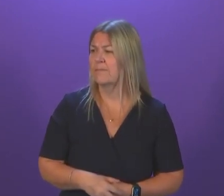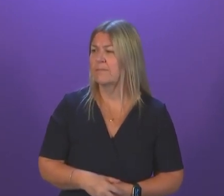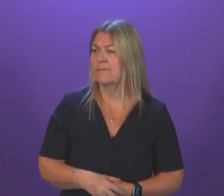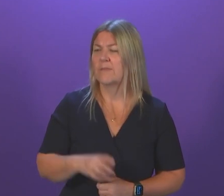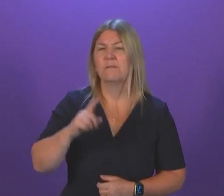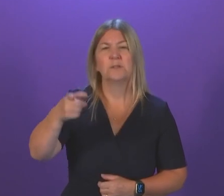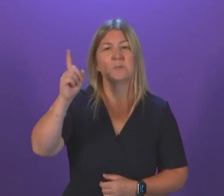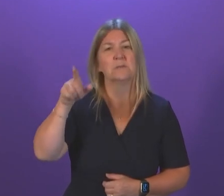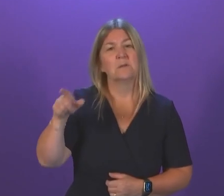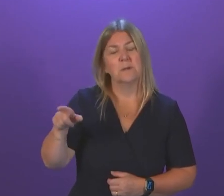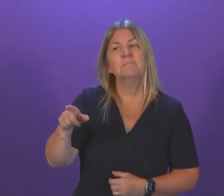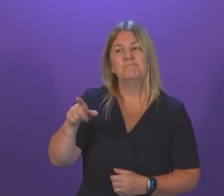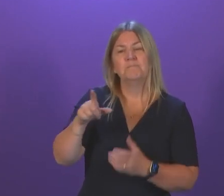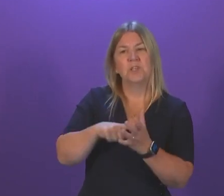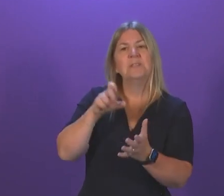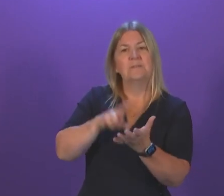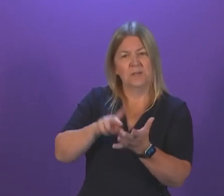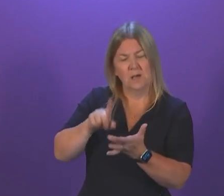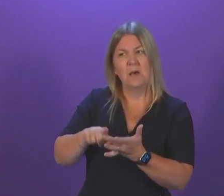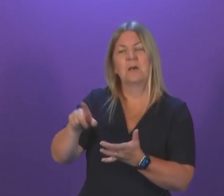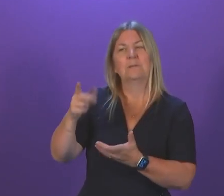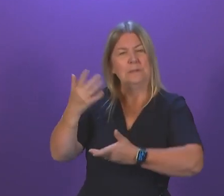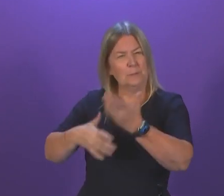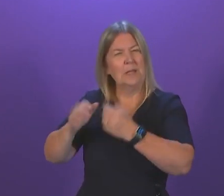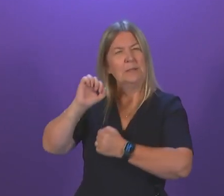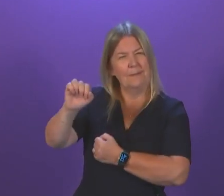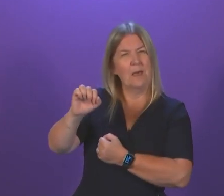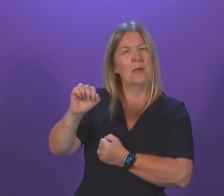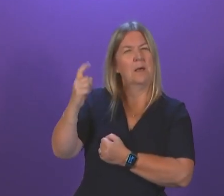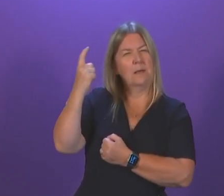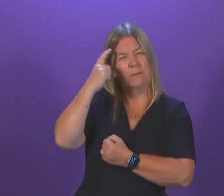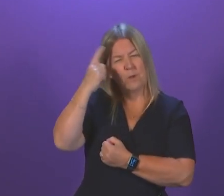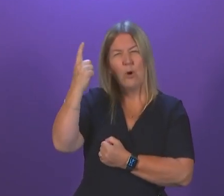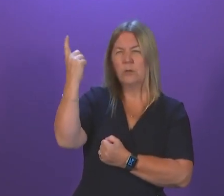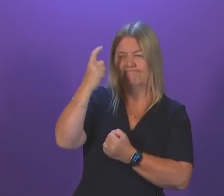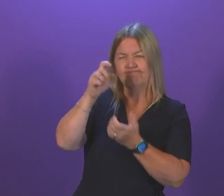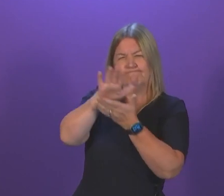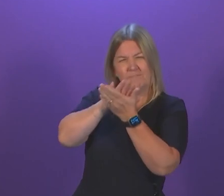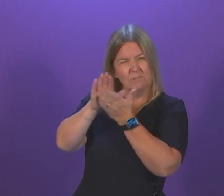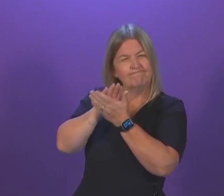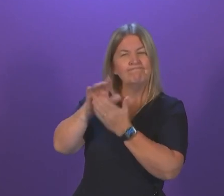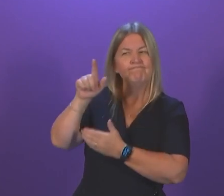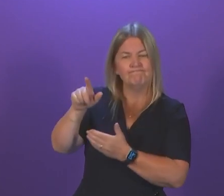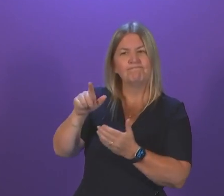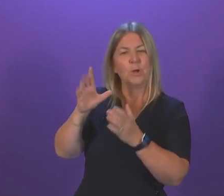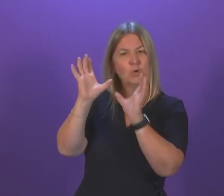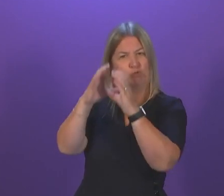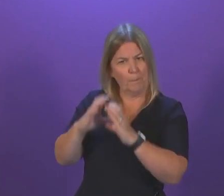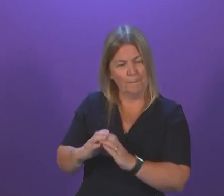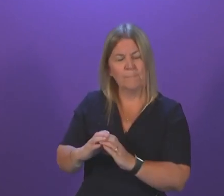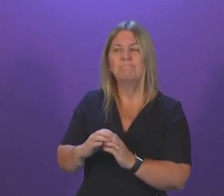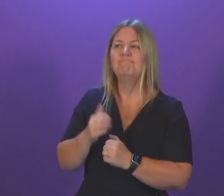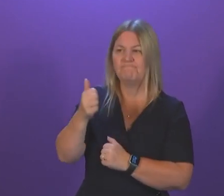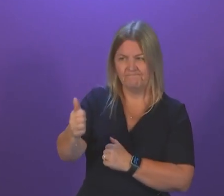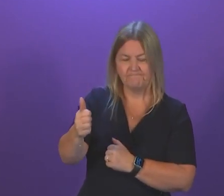set out its rationale. The benefits of vaccine are obviously greatest in terms of those who are at most